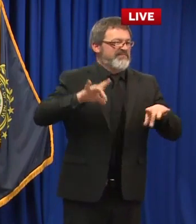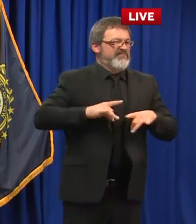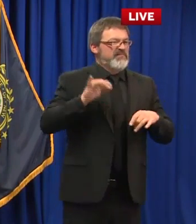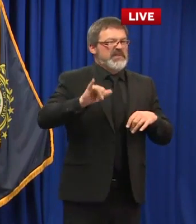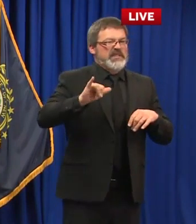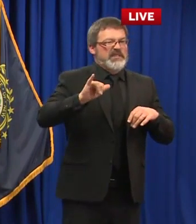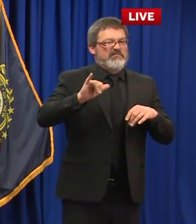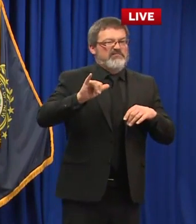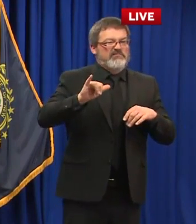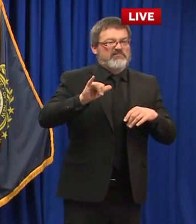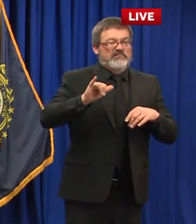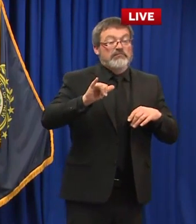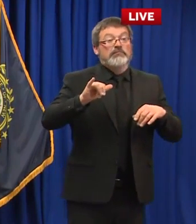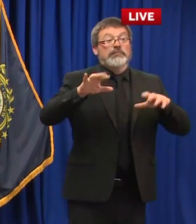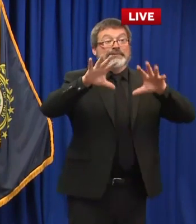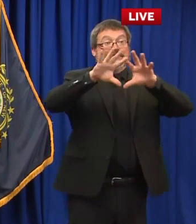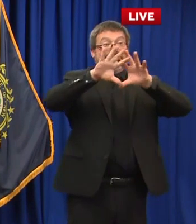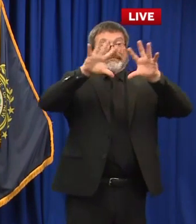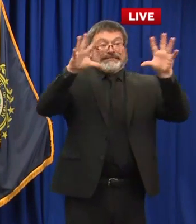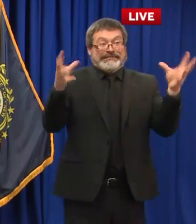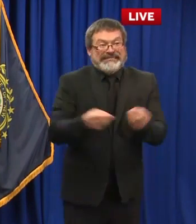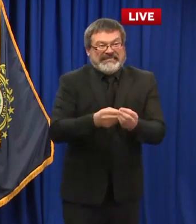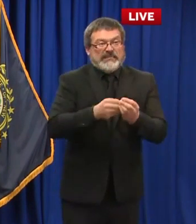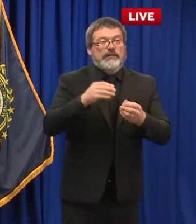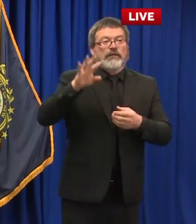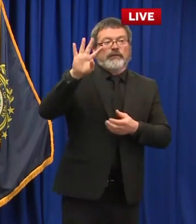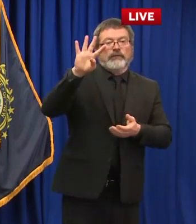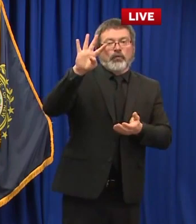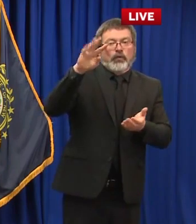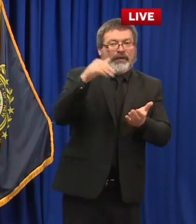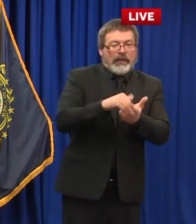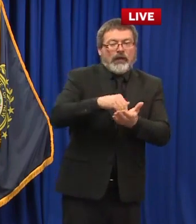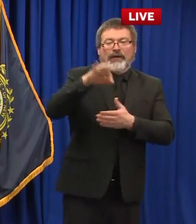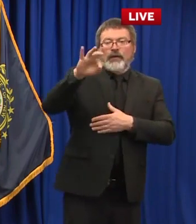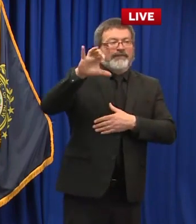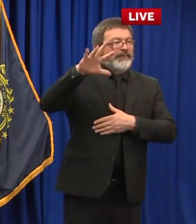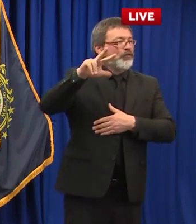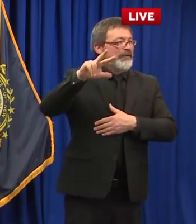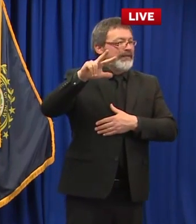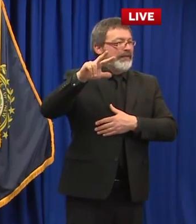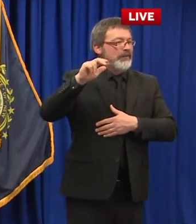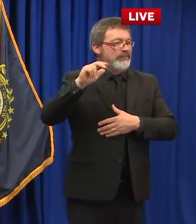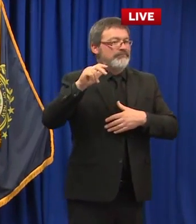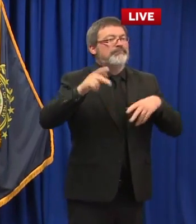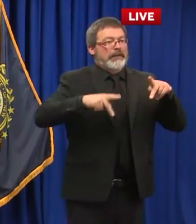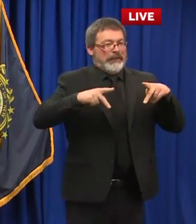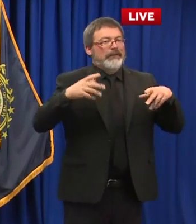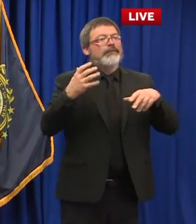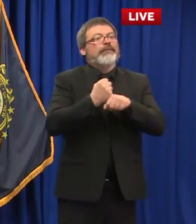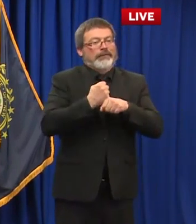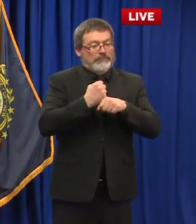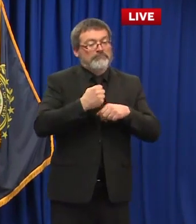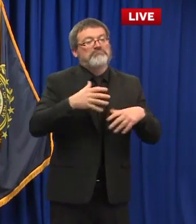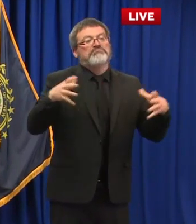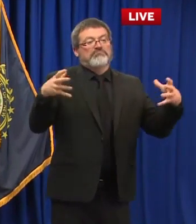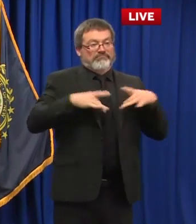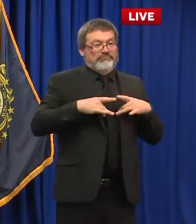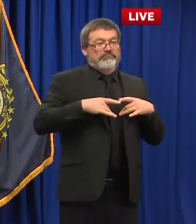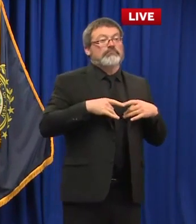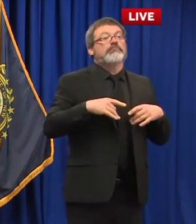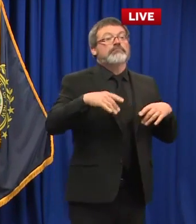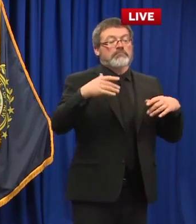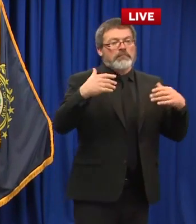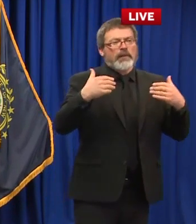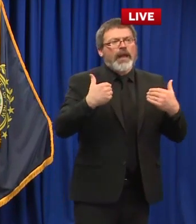,953. Four new hospitalizations for a total of 476 and five new